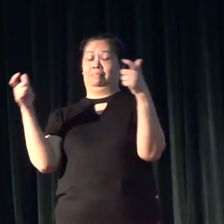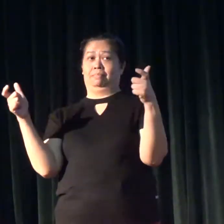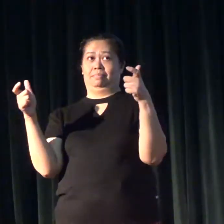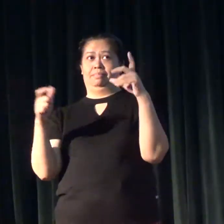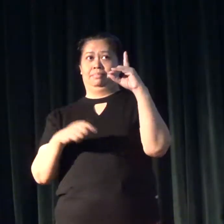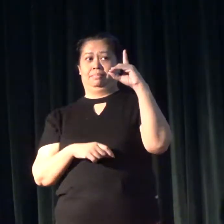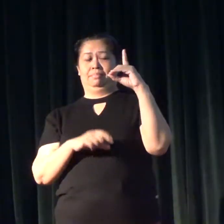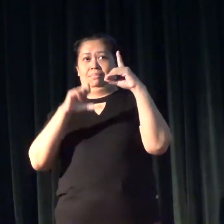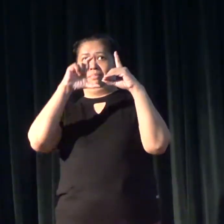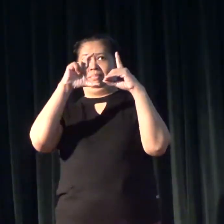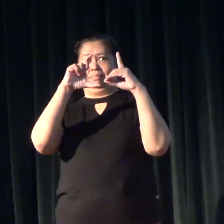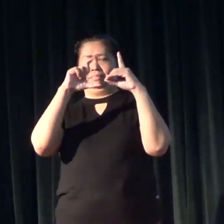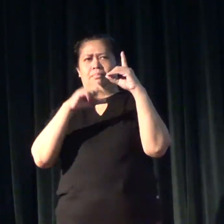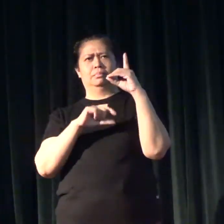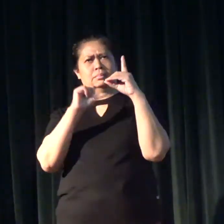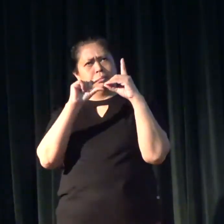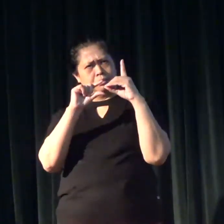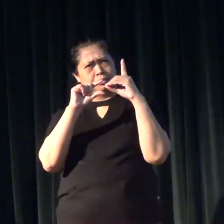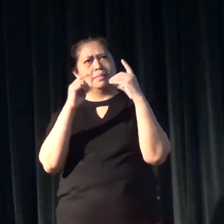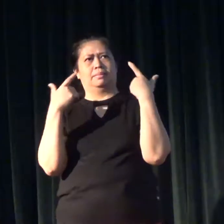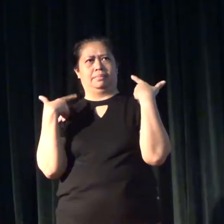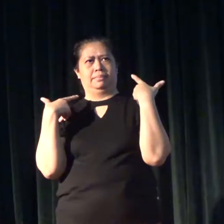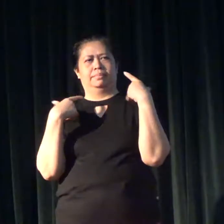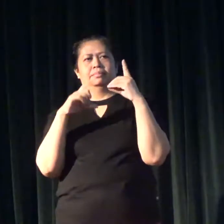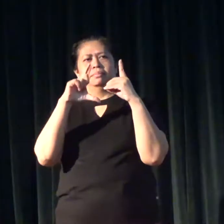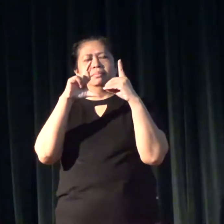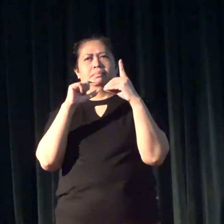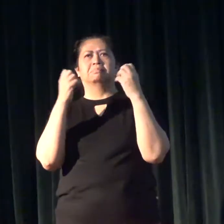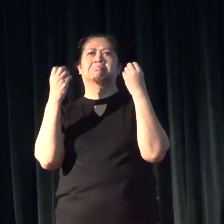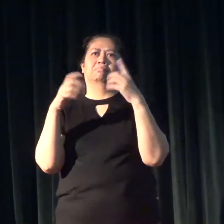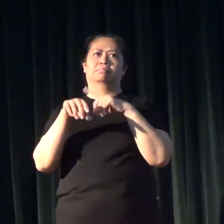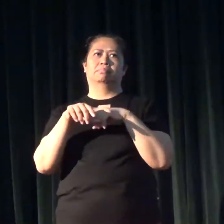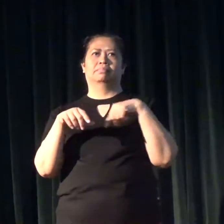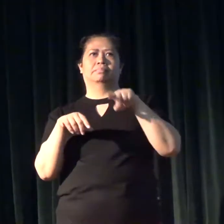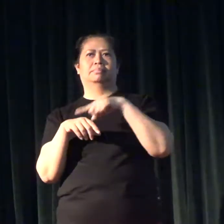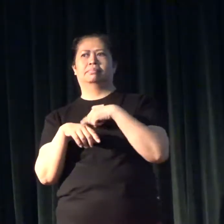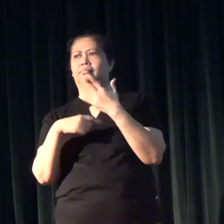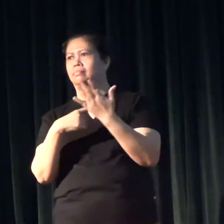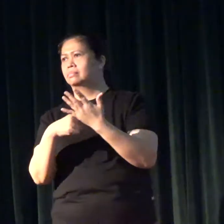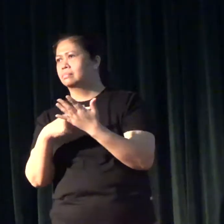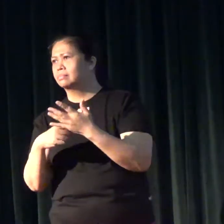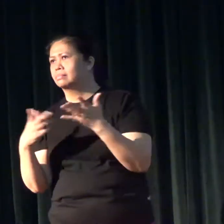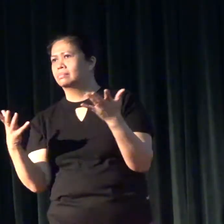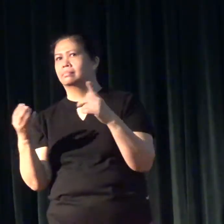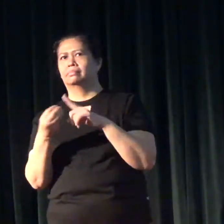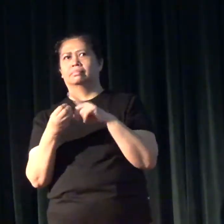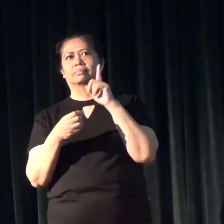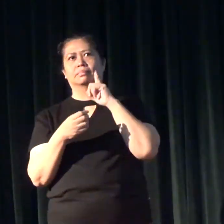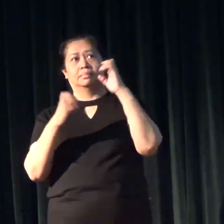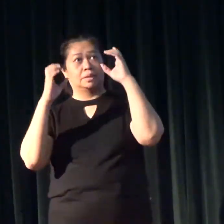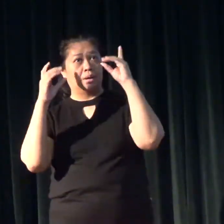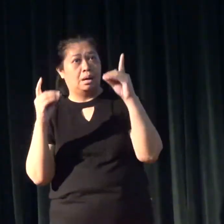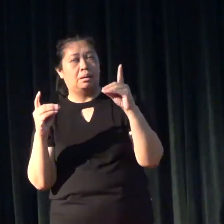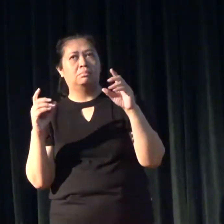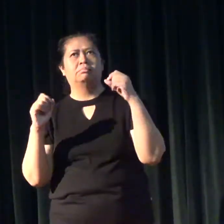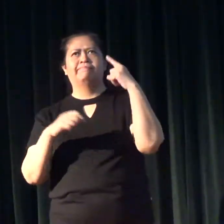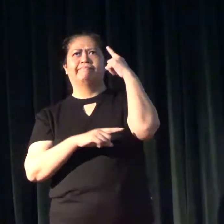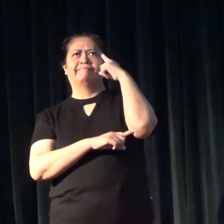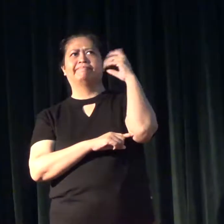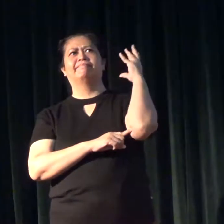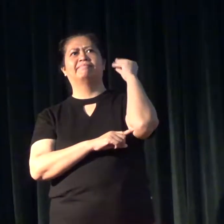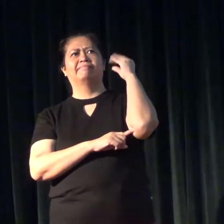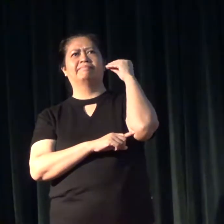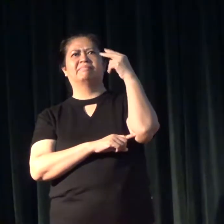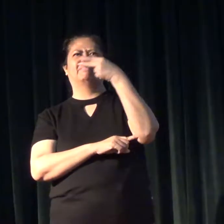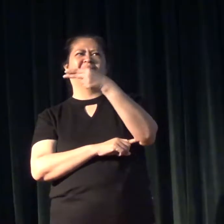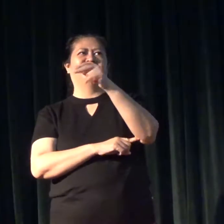deaf and the small D deaf. Many times when we talk about deaf education, we think about hearing